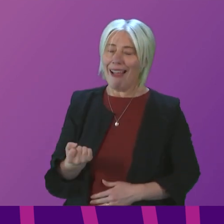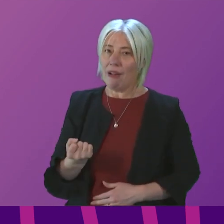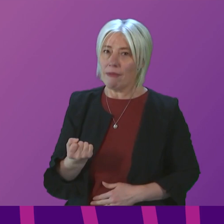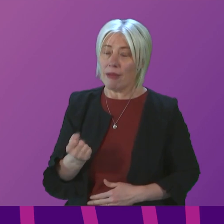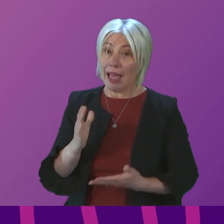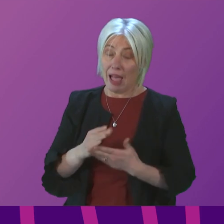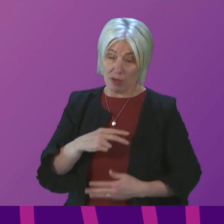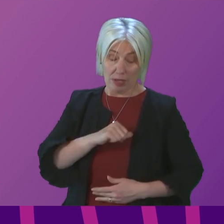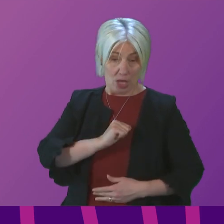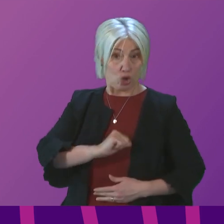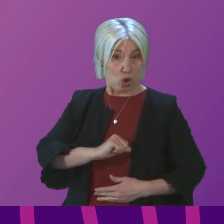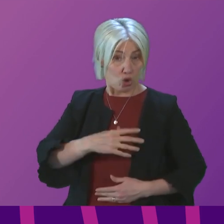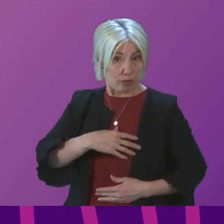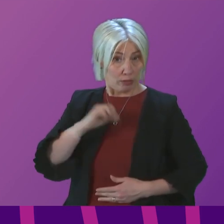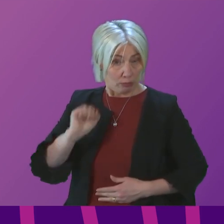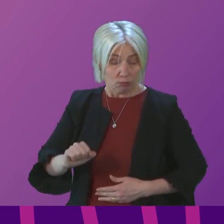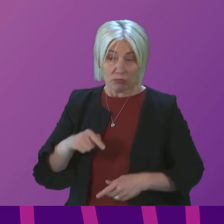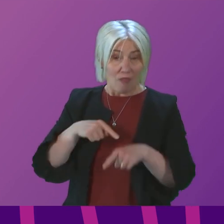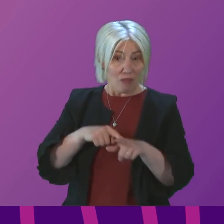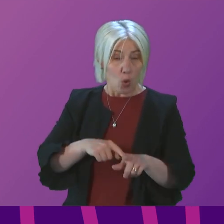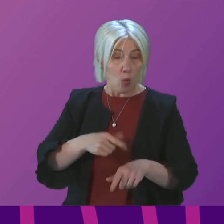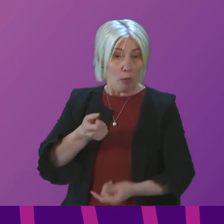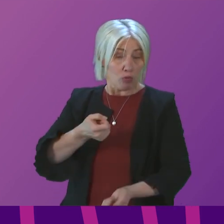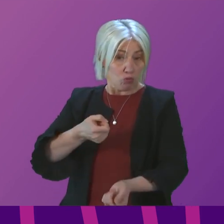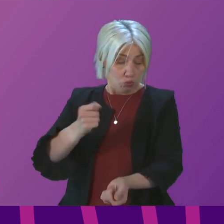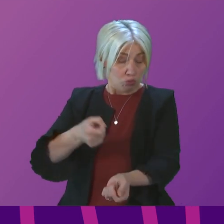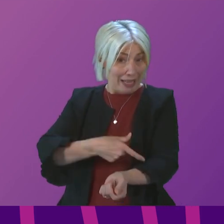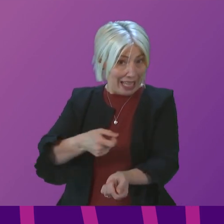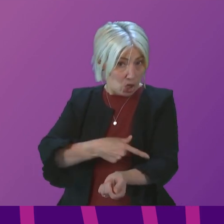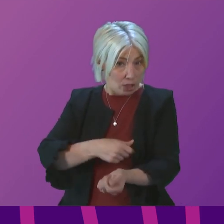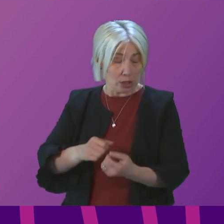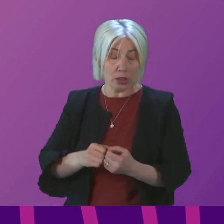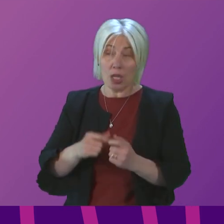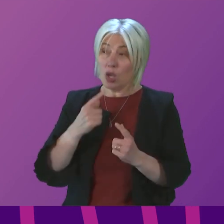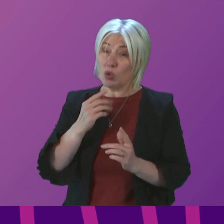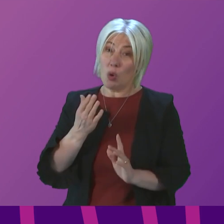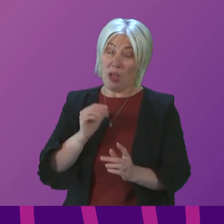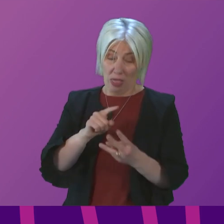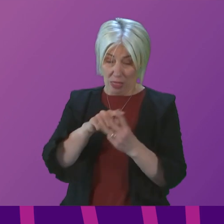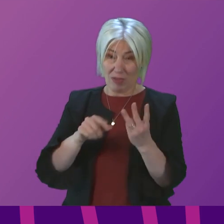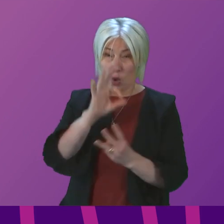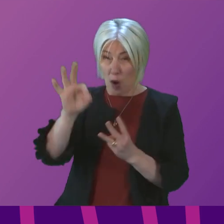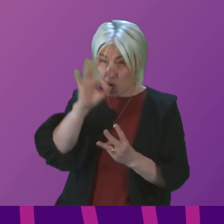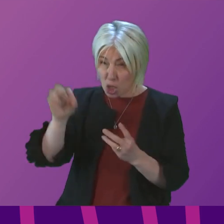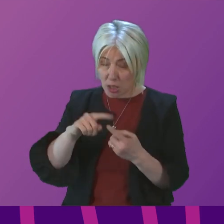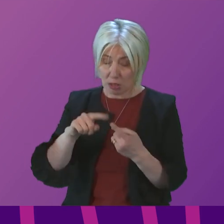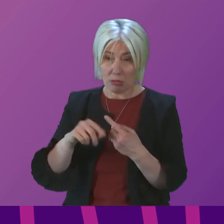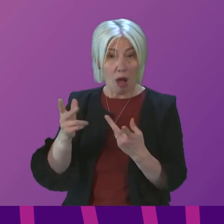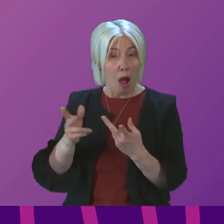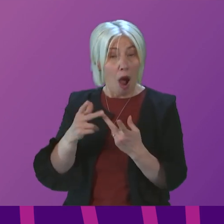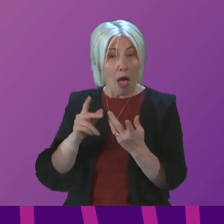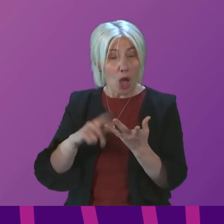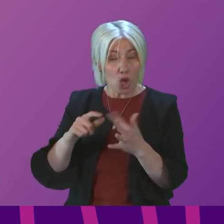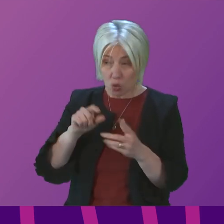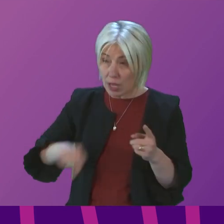needed to be removed by surgery and follow-up radiation. So can I ask you, First Minister, three simple questions. If other UK nations